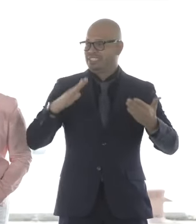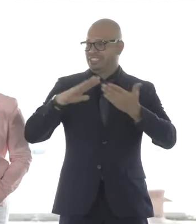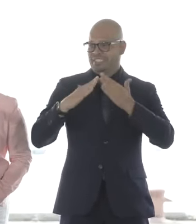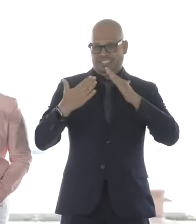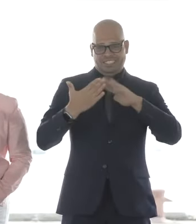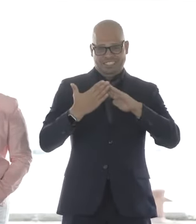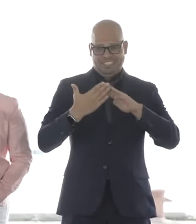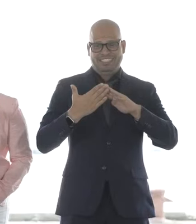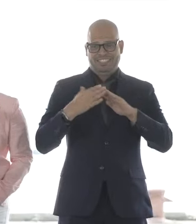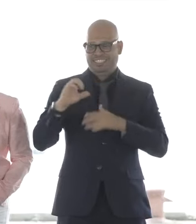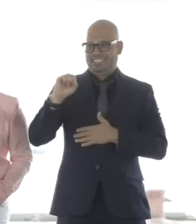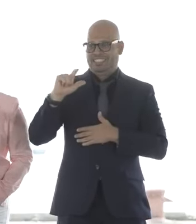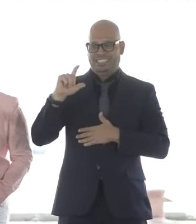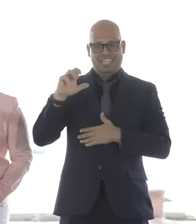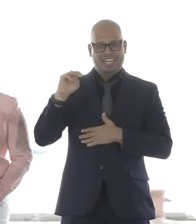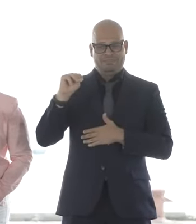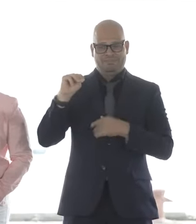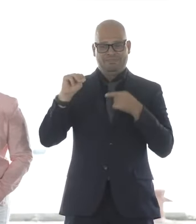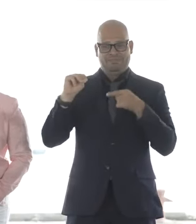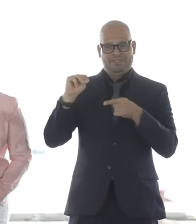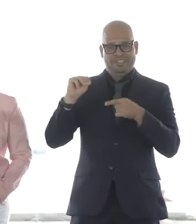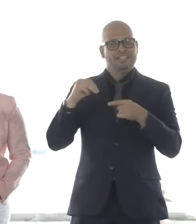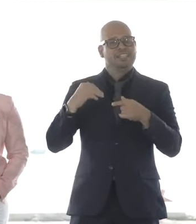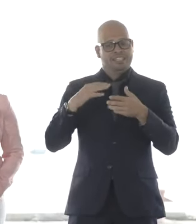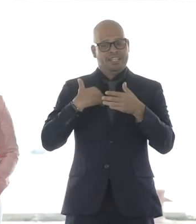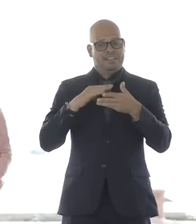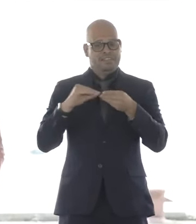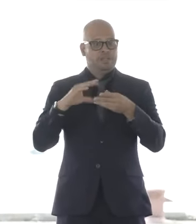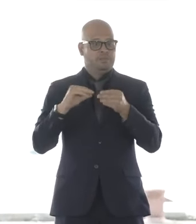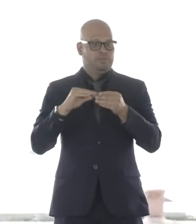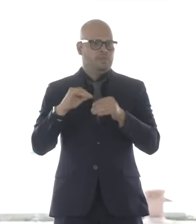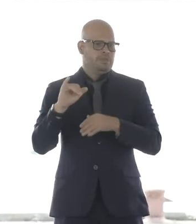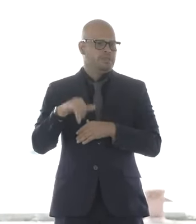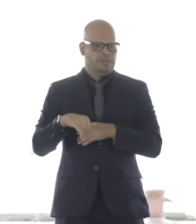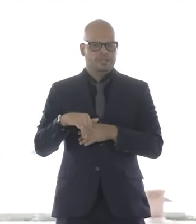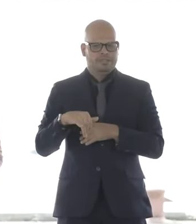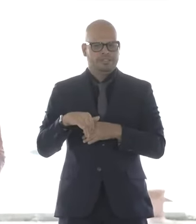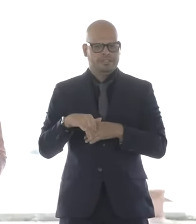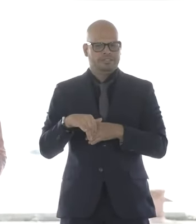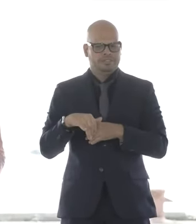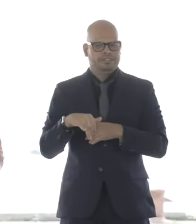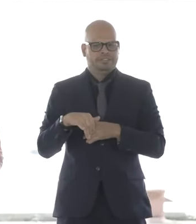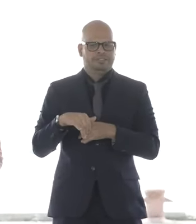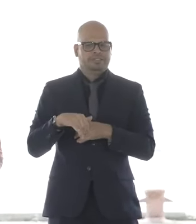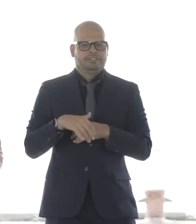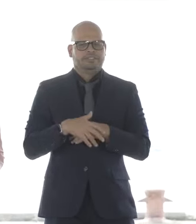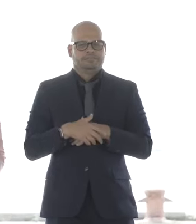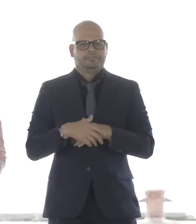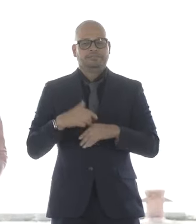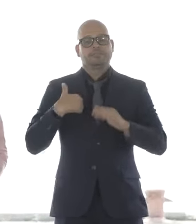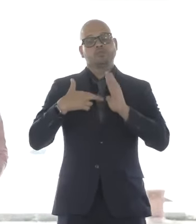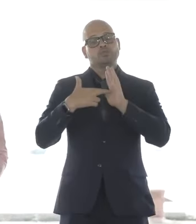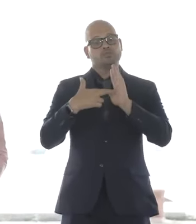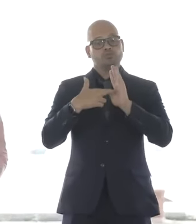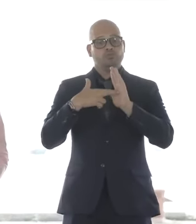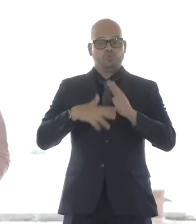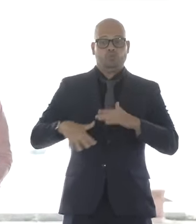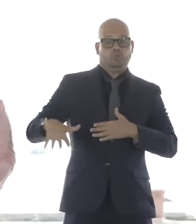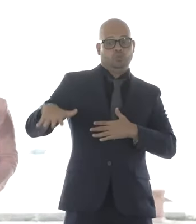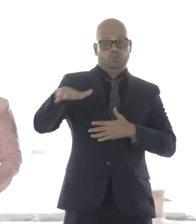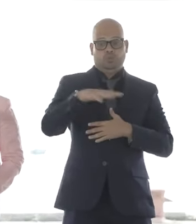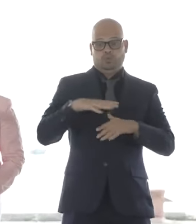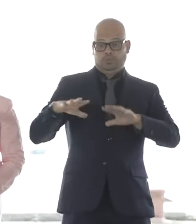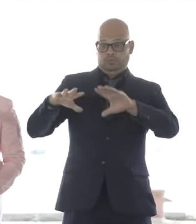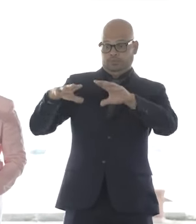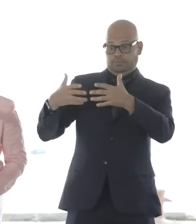And I'll say more about that. But I know I speak on behalf of our entire administration and just saying how